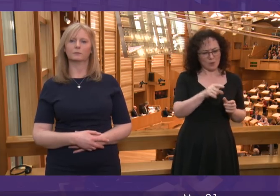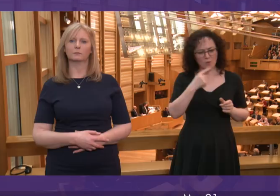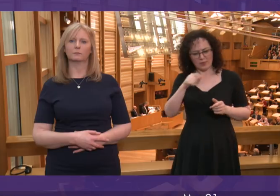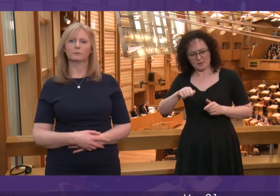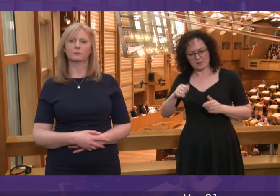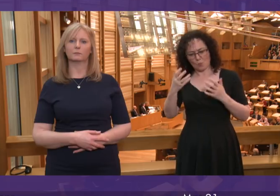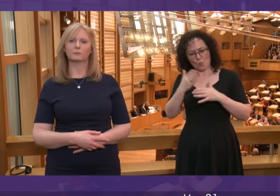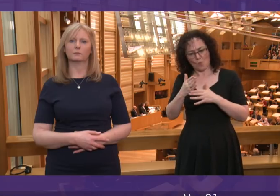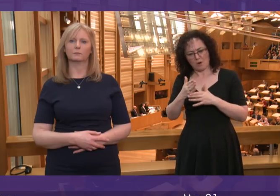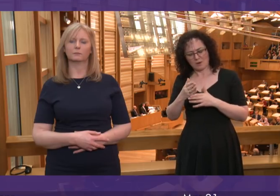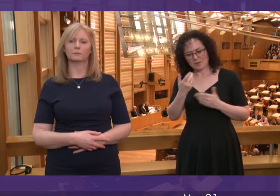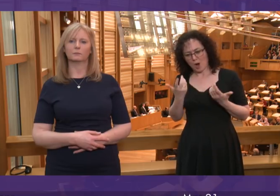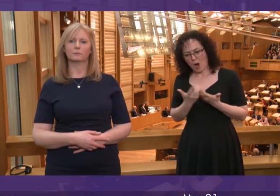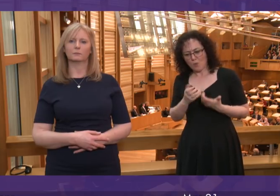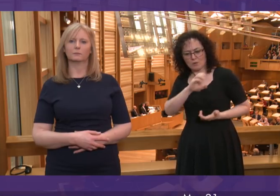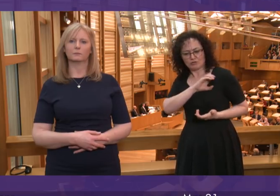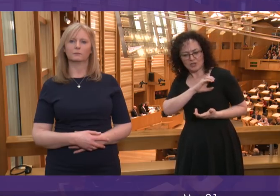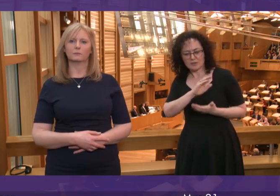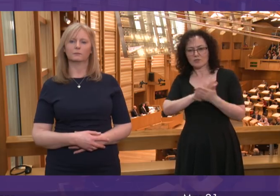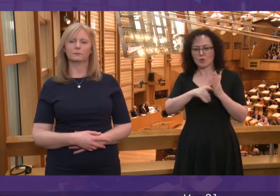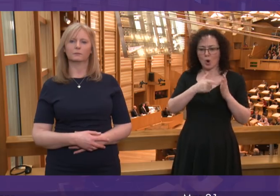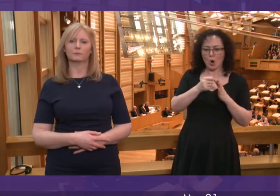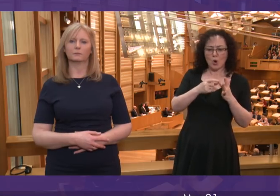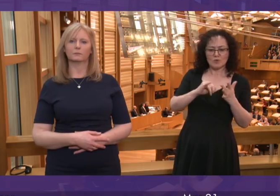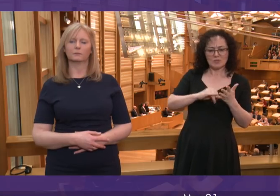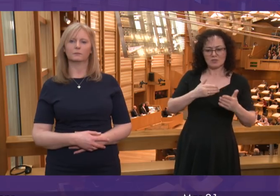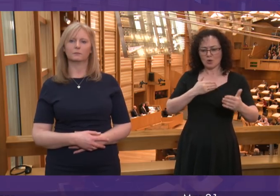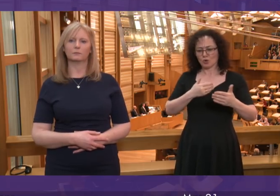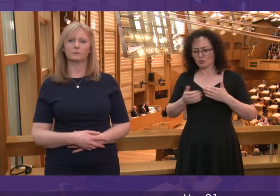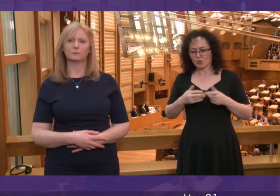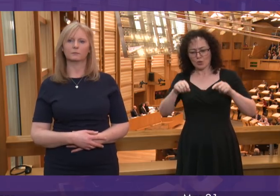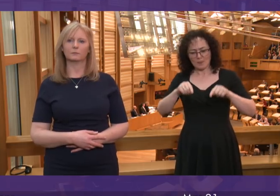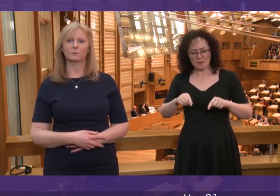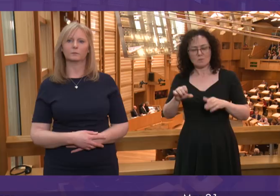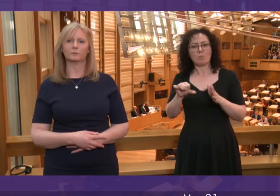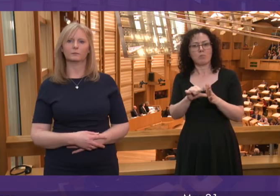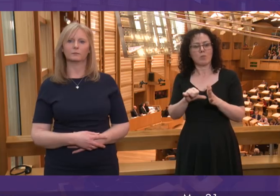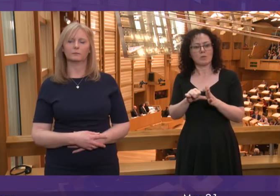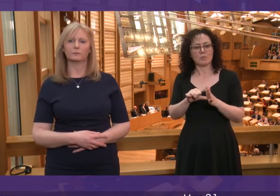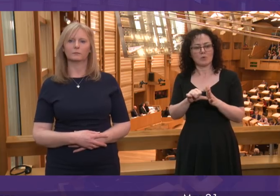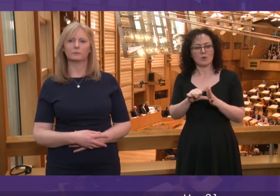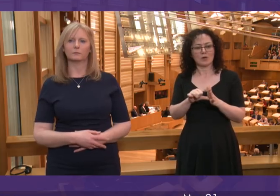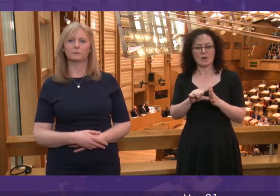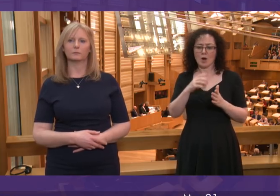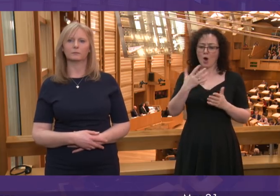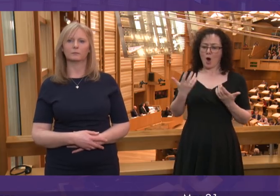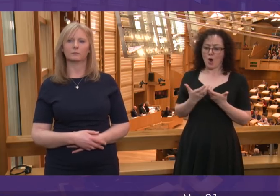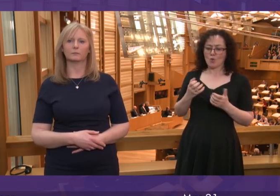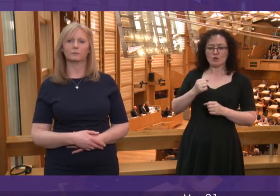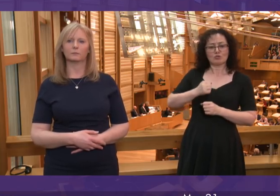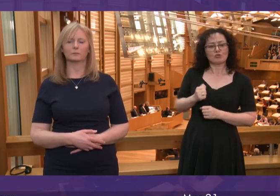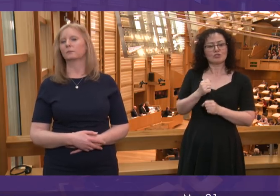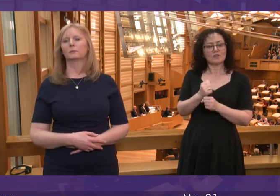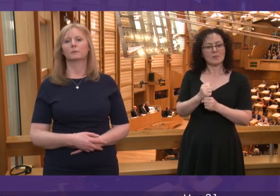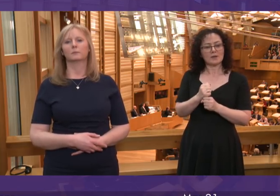not yet been made to Scottish charities and hospices. Can I ask the First Minister if the Scottish government will provide funding to help charities and hospice organisations meet this